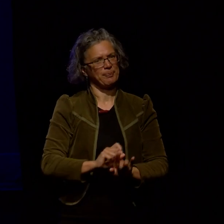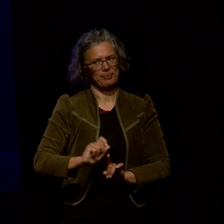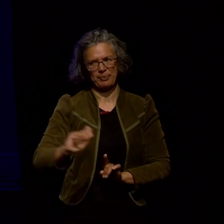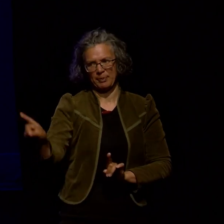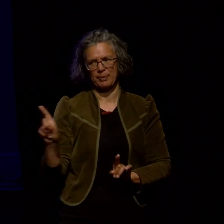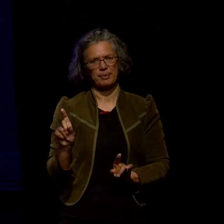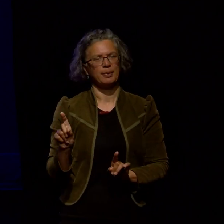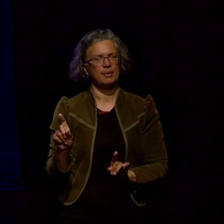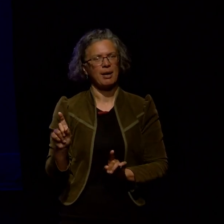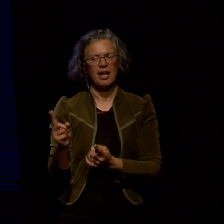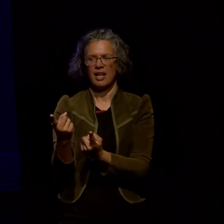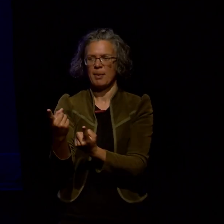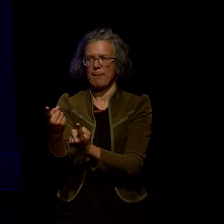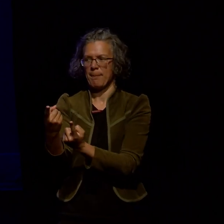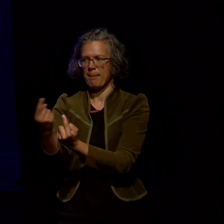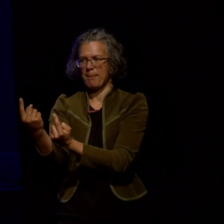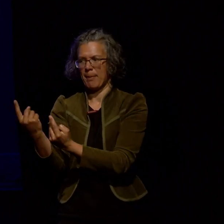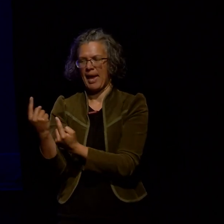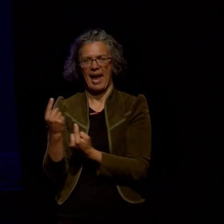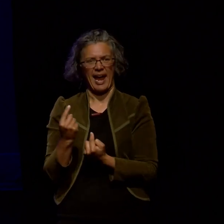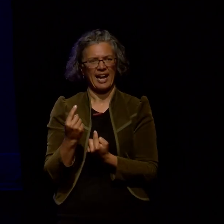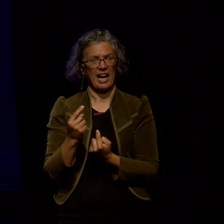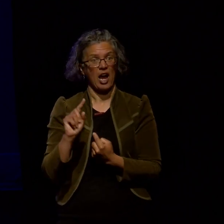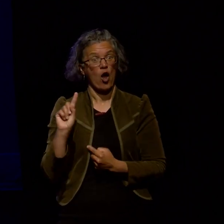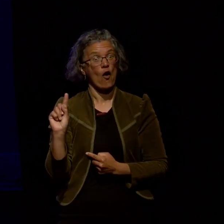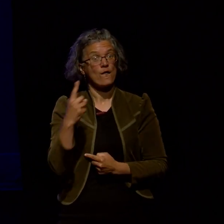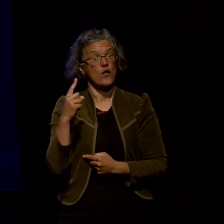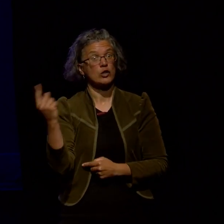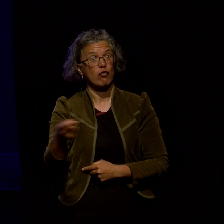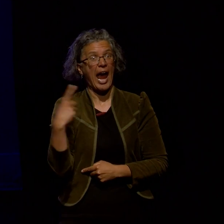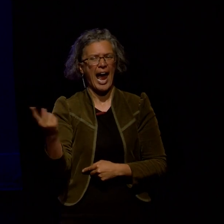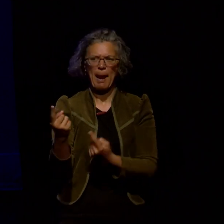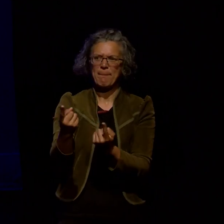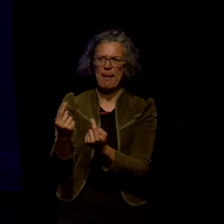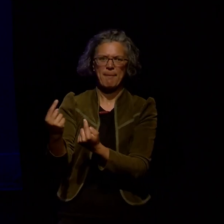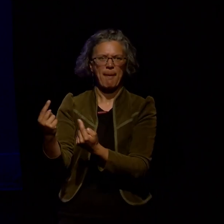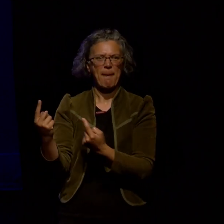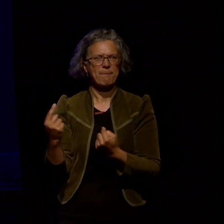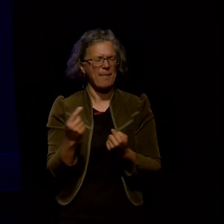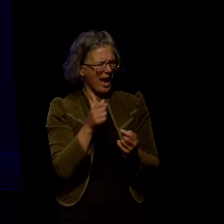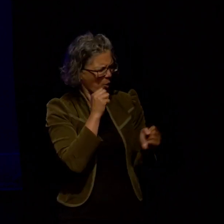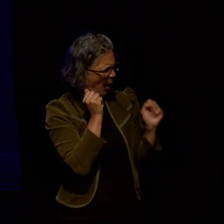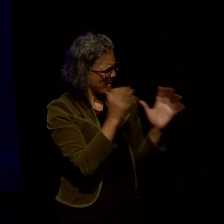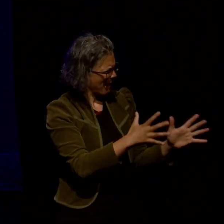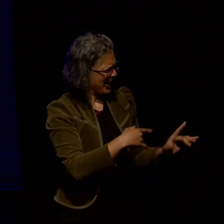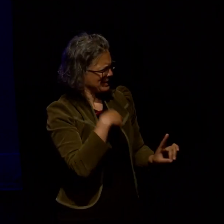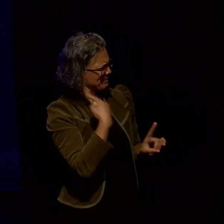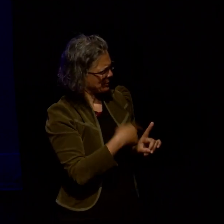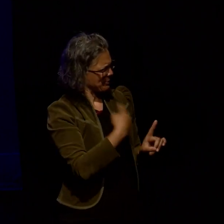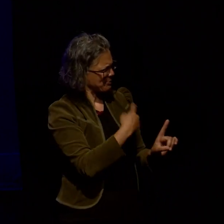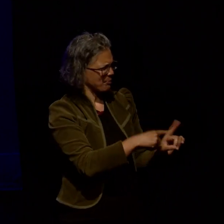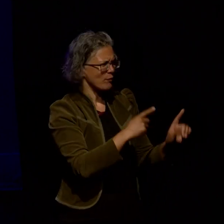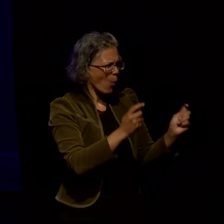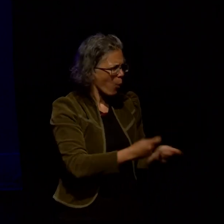I sent them out and for the first round the first two rounds the responses were great they were these amazing thoughts about what worked